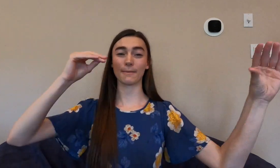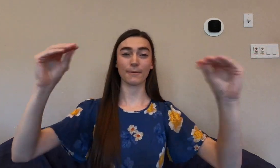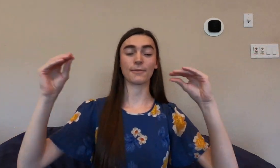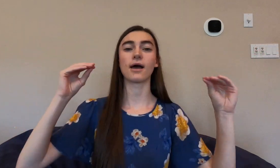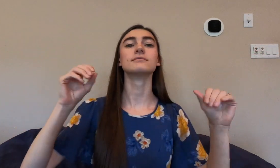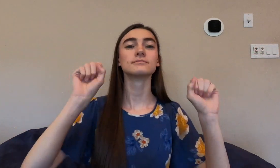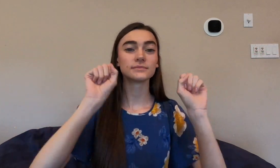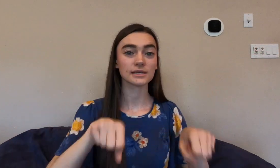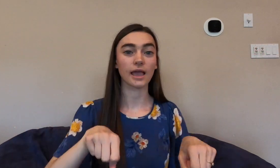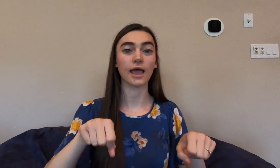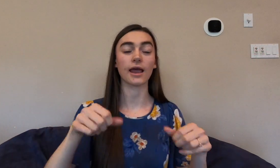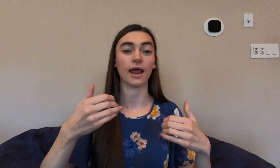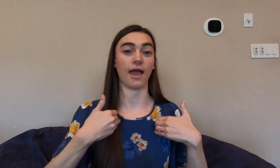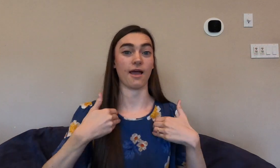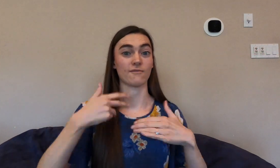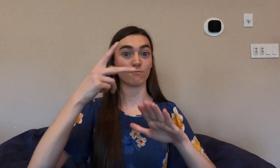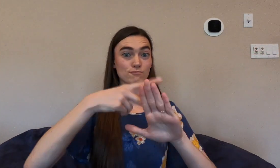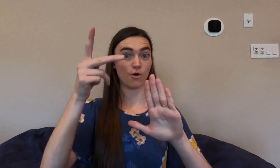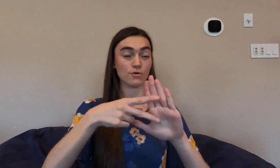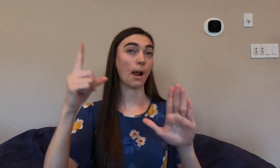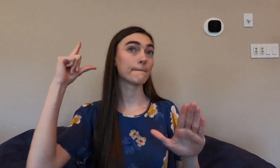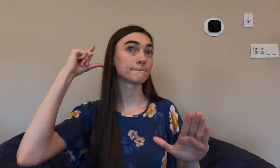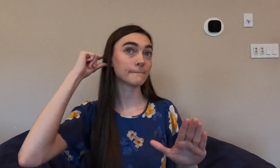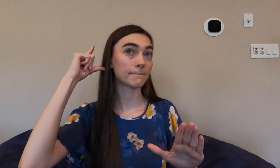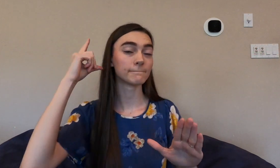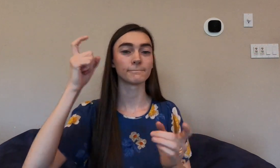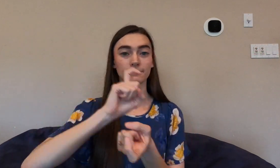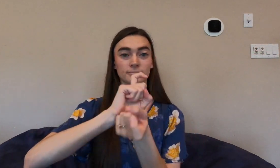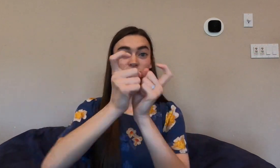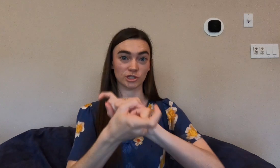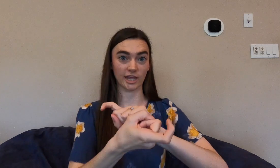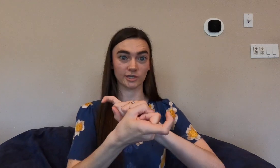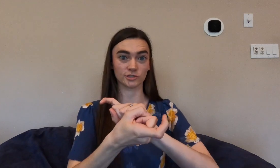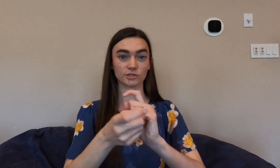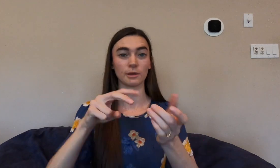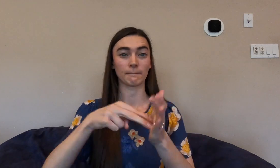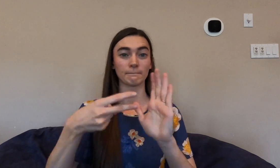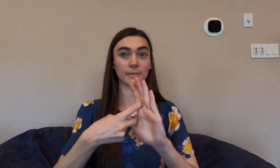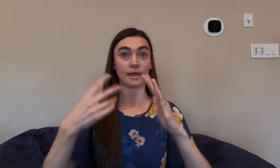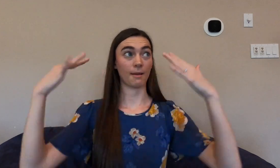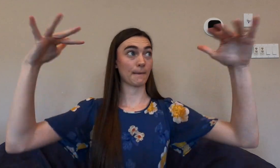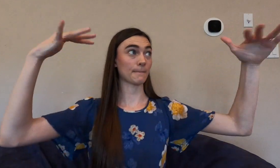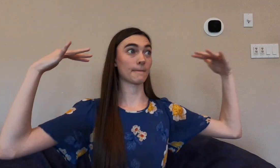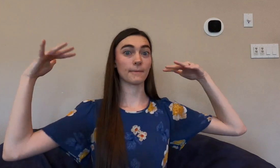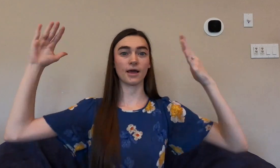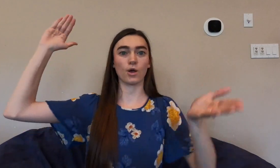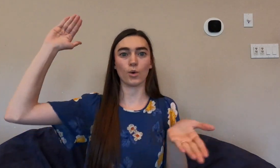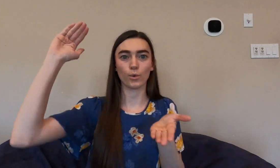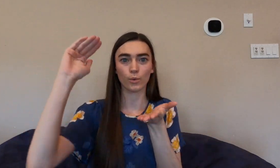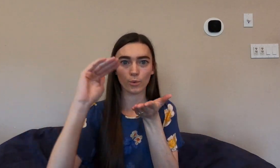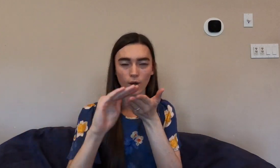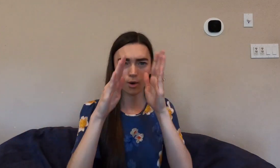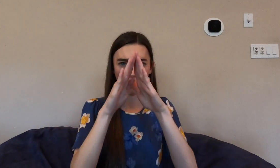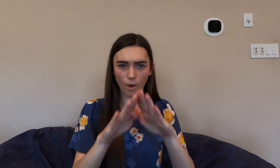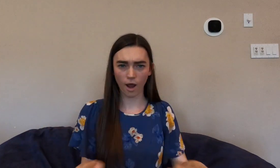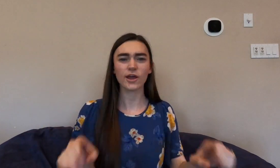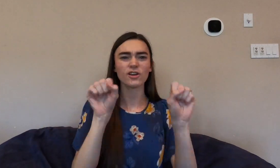talking everywhere you can have a program that switches that helps reduce that